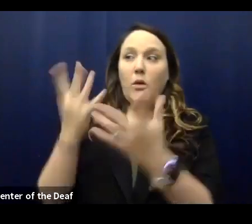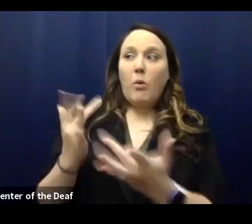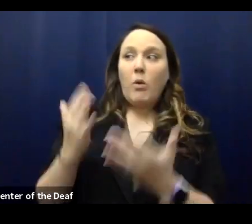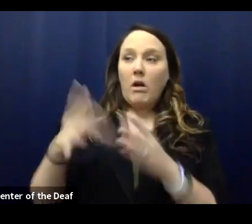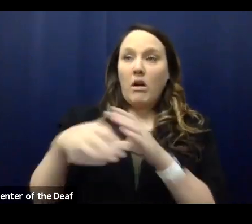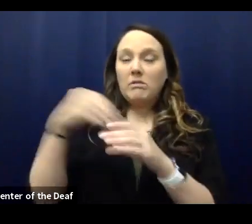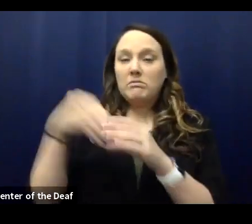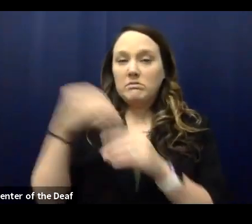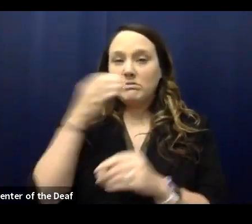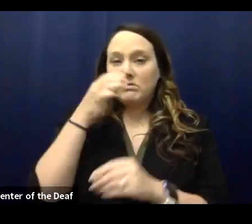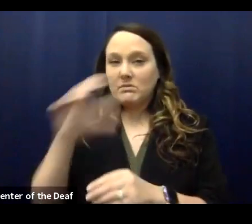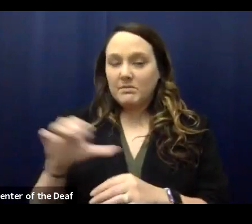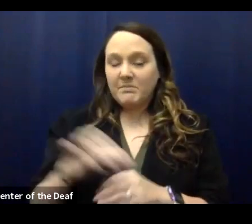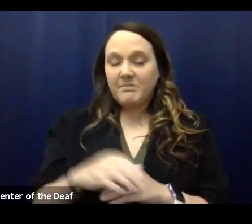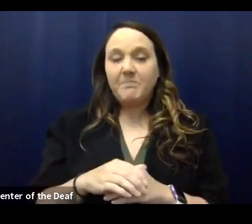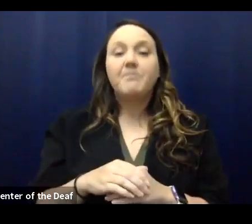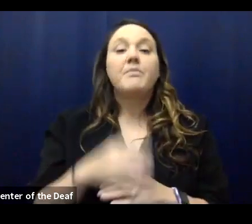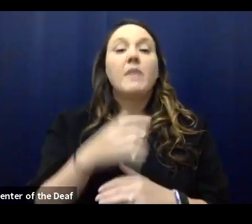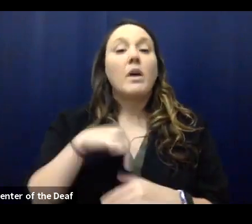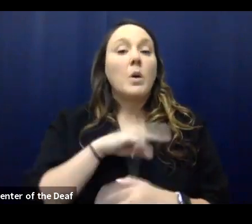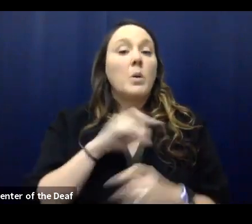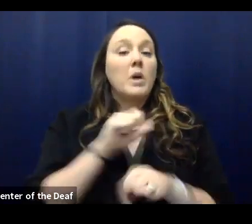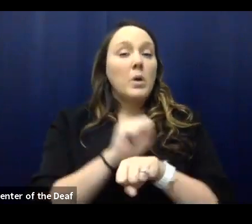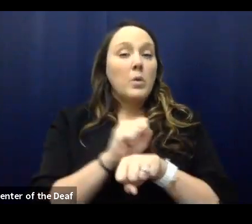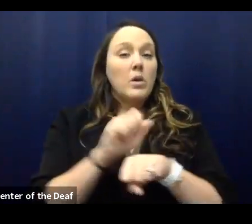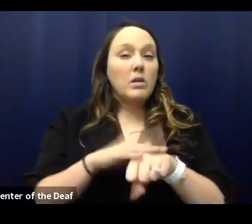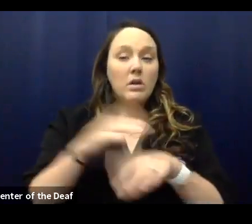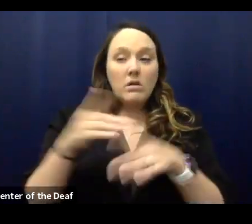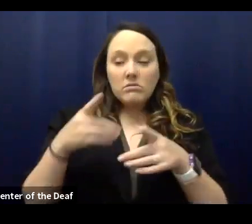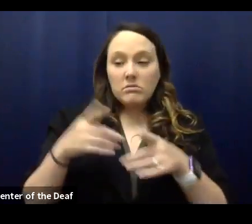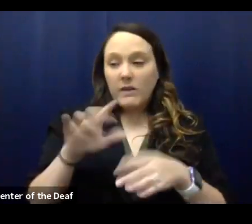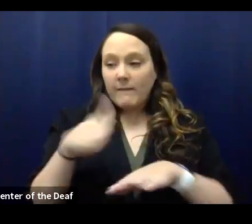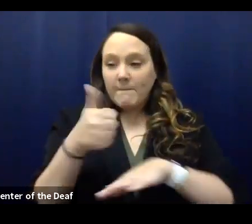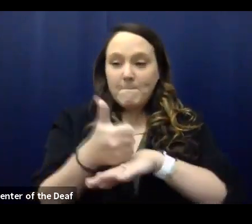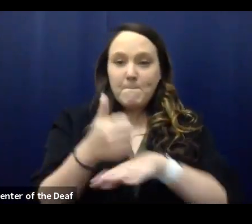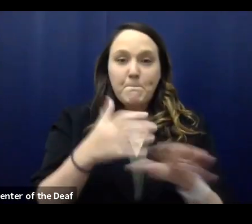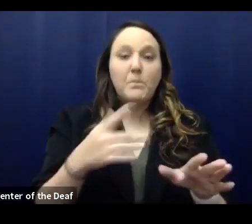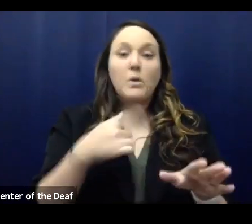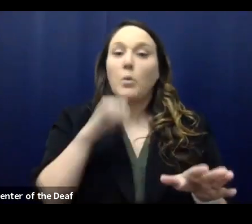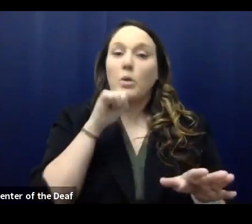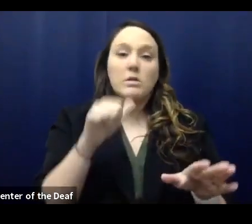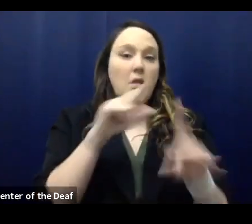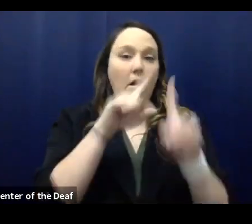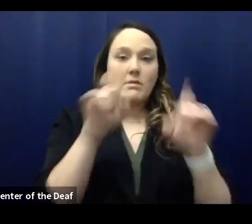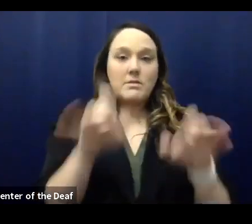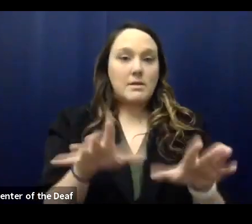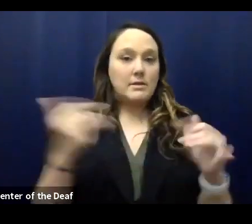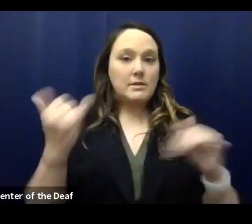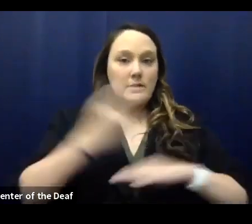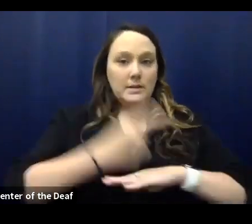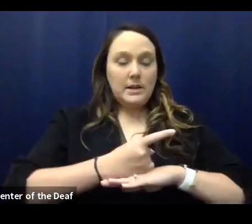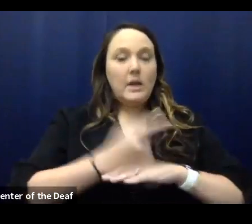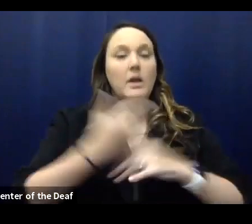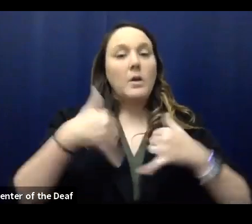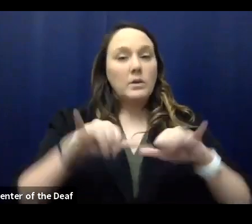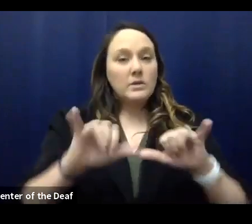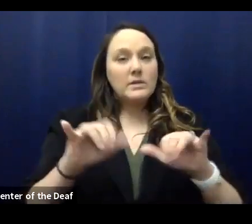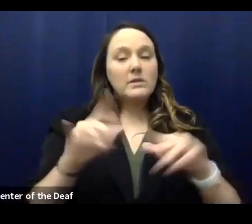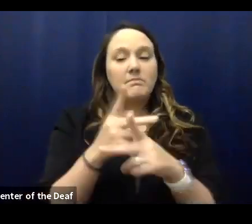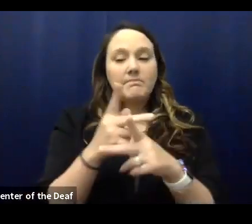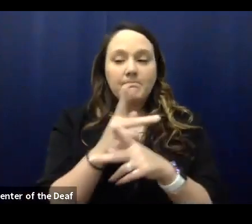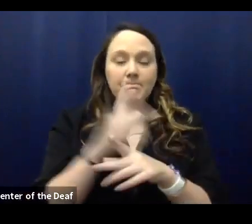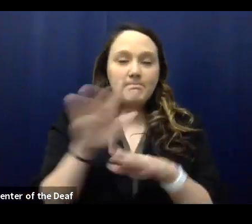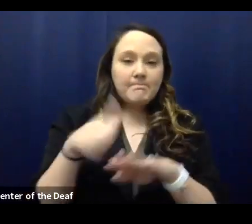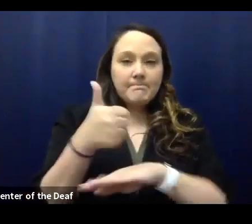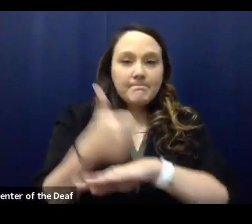As we work out the details, we are not testing today. We are still working through the details, and we hope to have